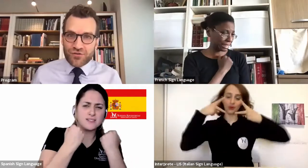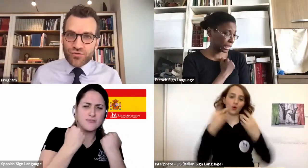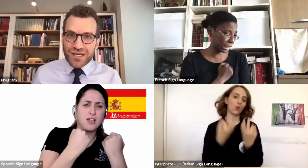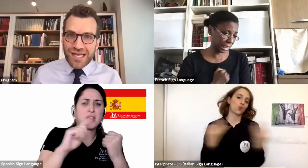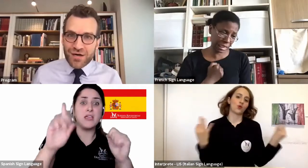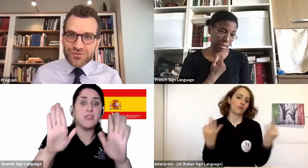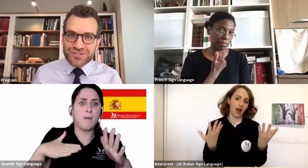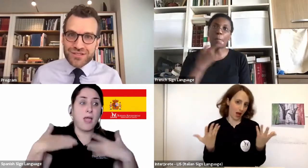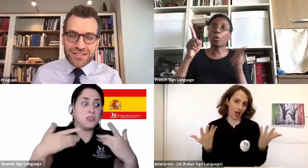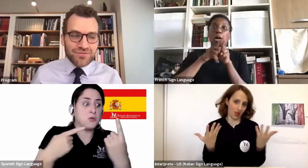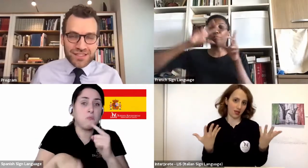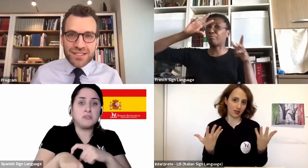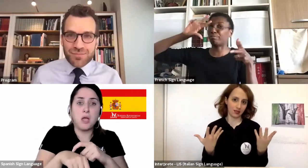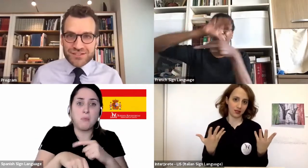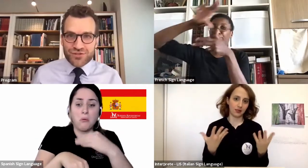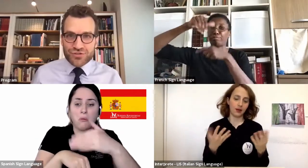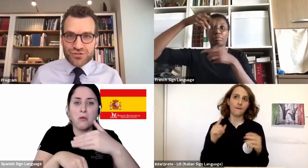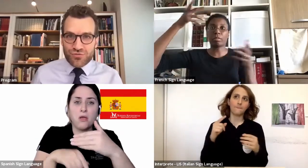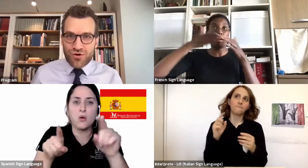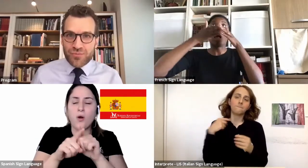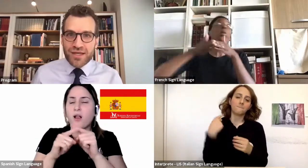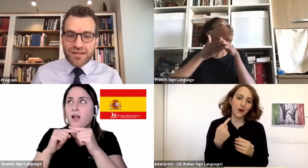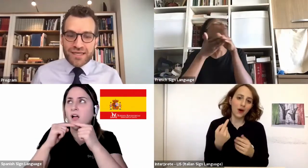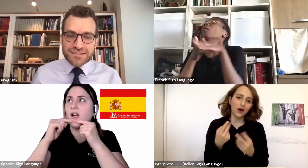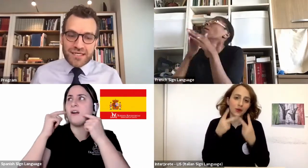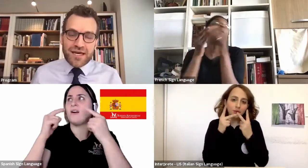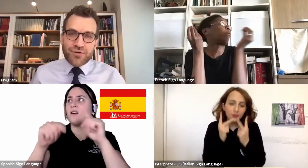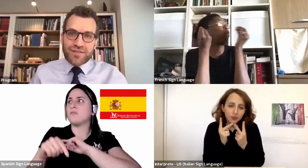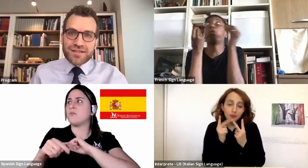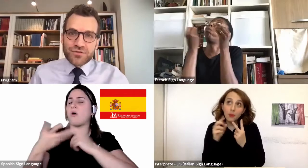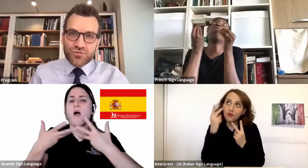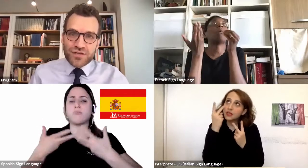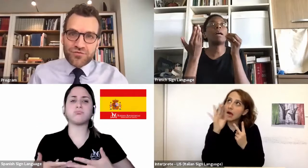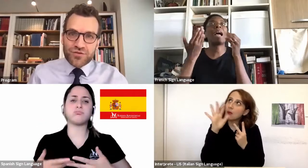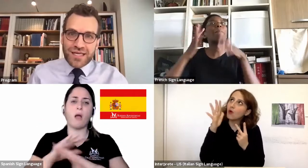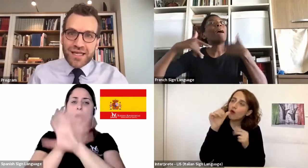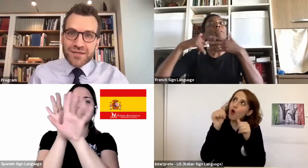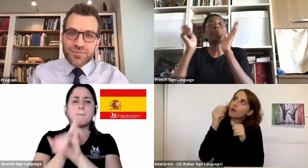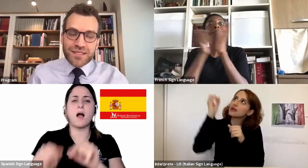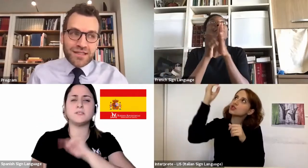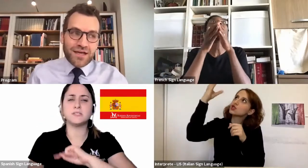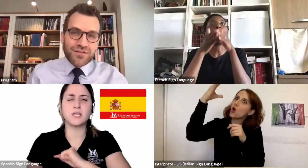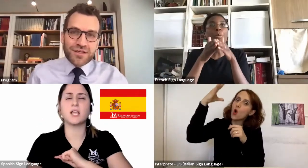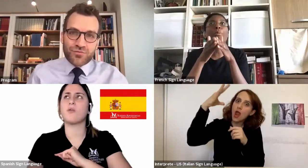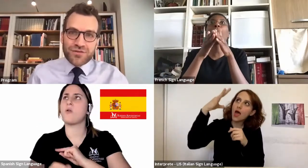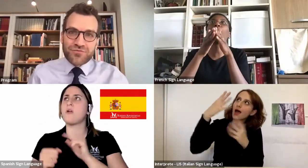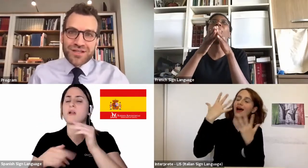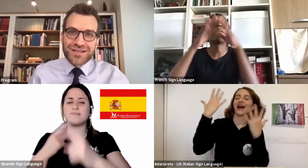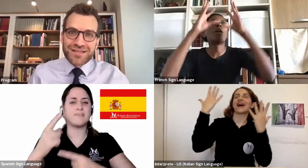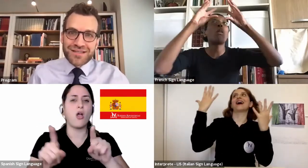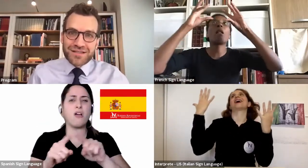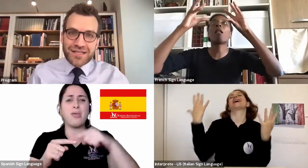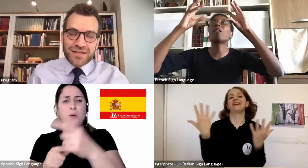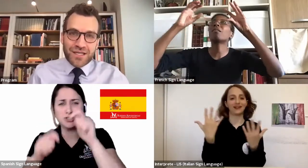breaking through the clouds, even in the midst of the storm. That's how I think grief can be in a healthy grief